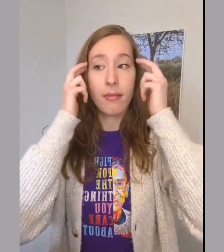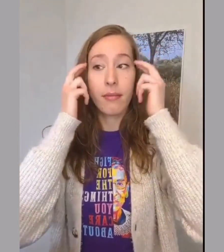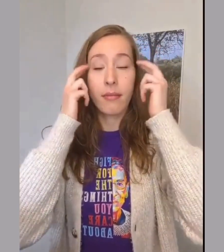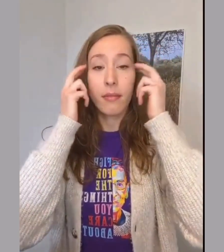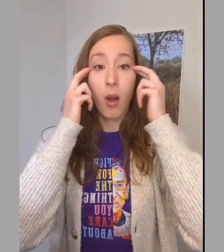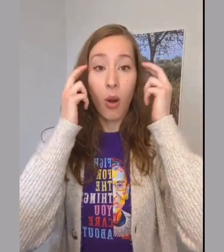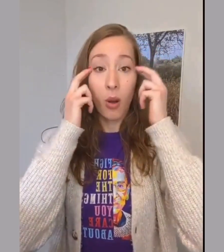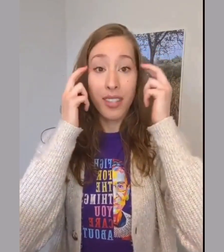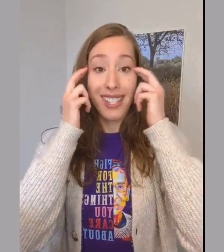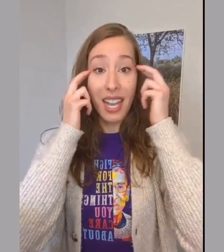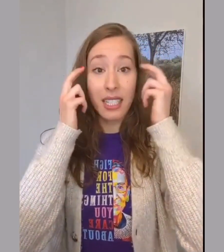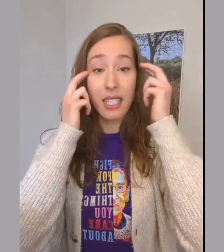All this sadness.